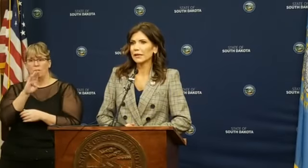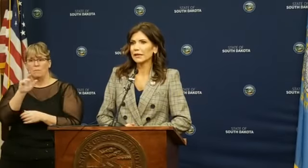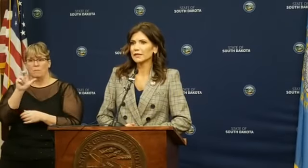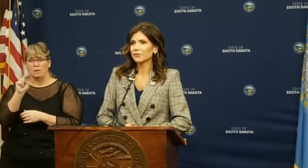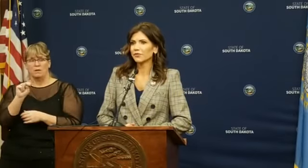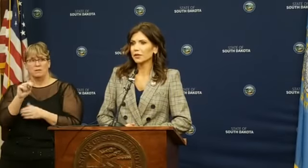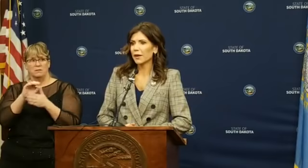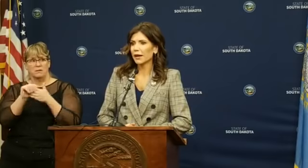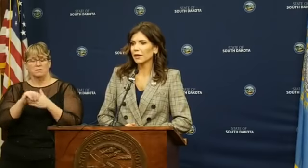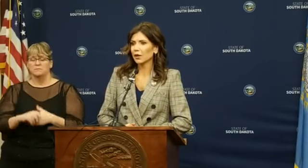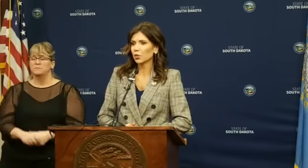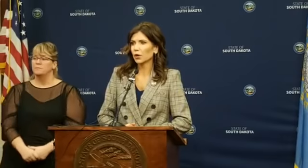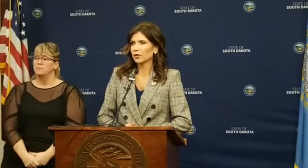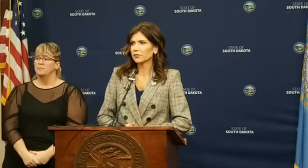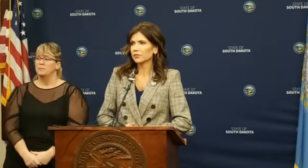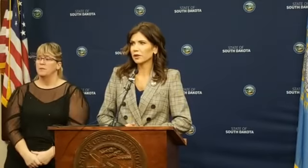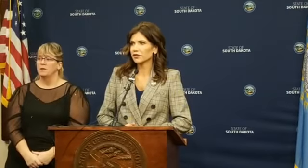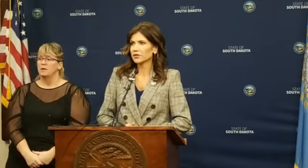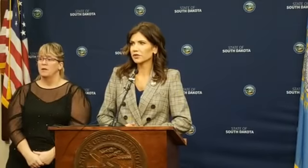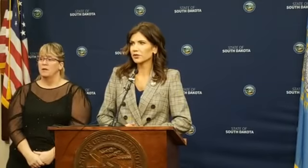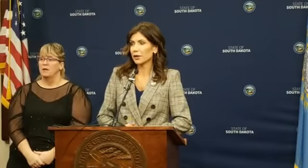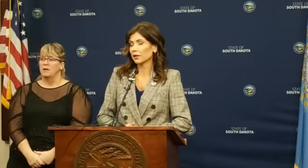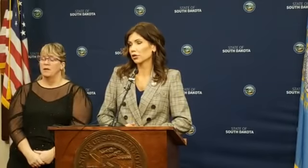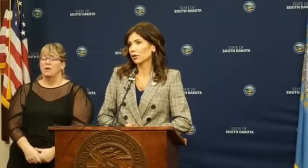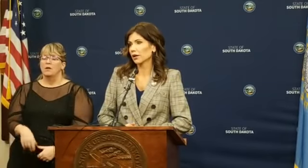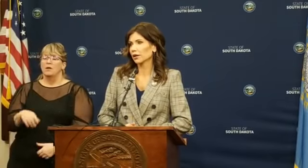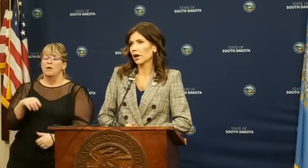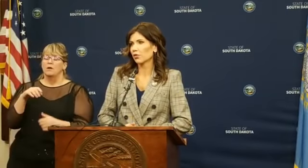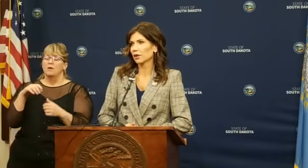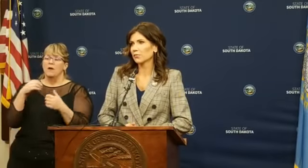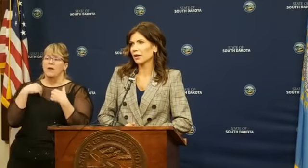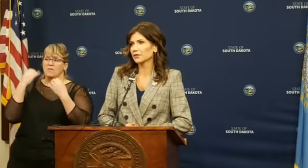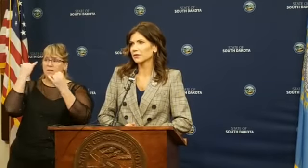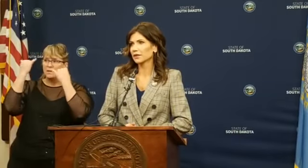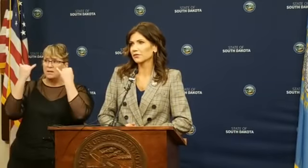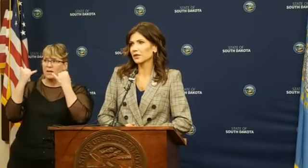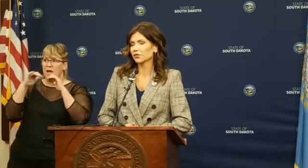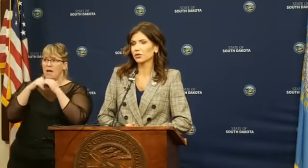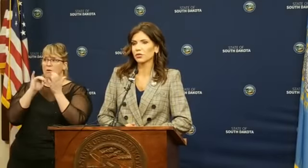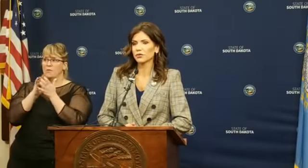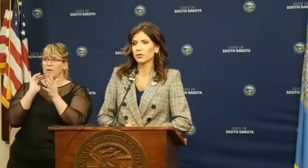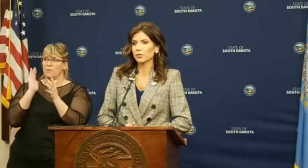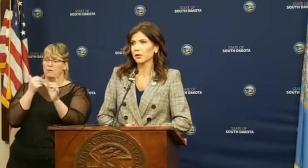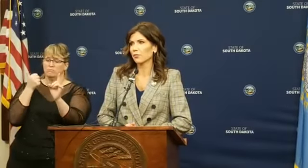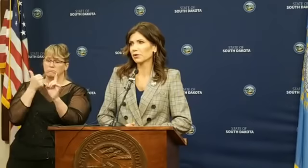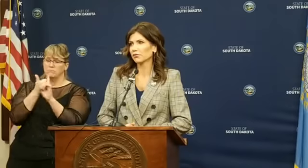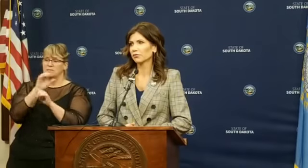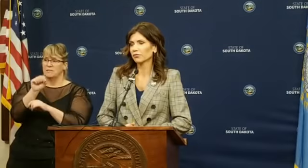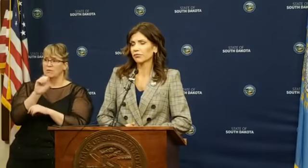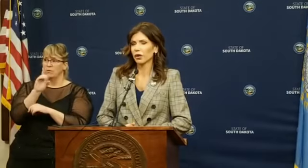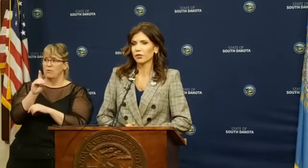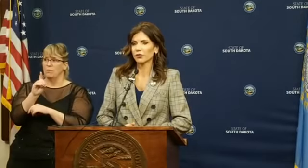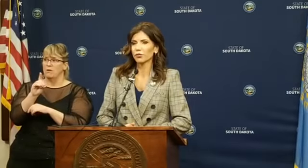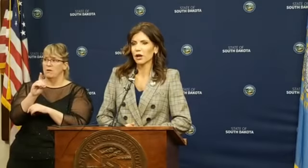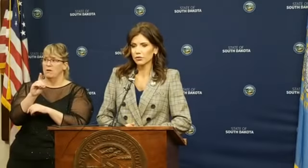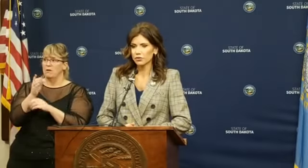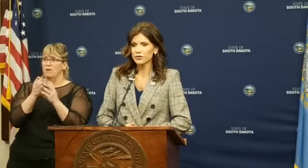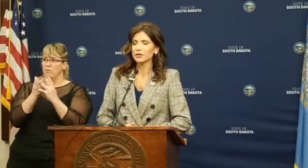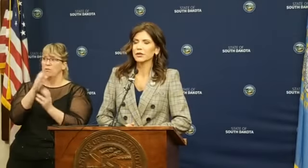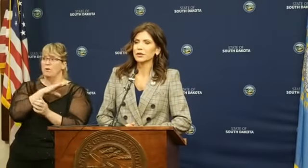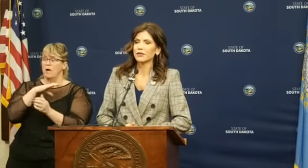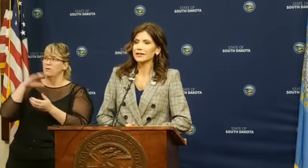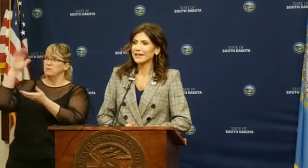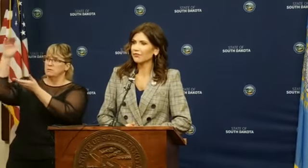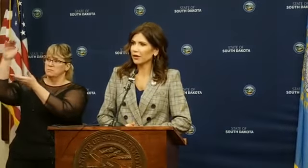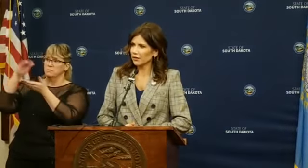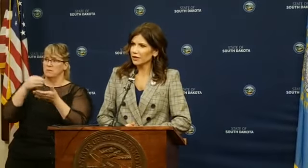We've been getting some feedback on what legislation might look like and how it impacts the state of South Dakota that would be coming through Congress.